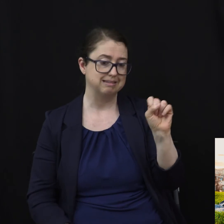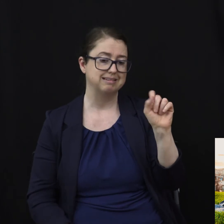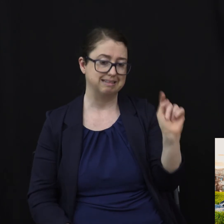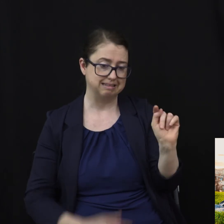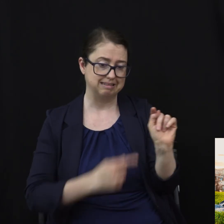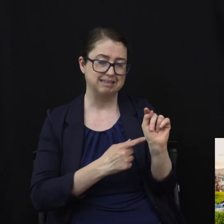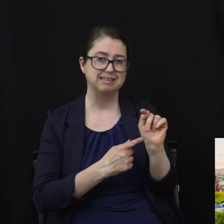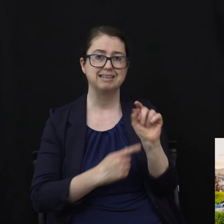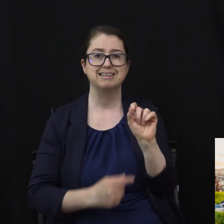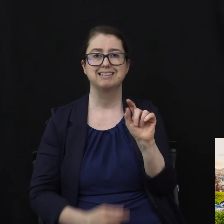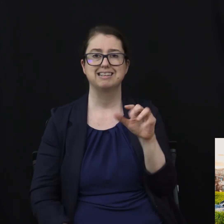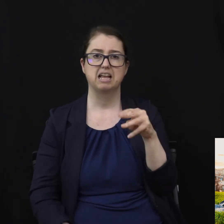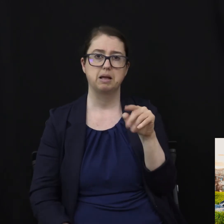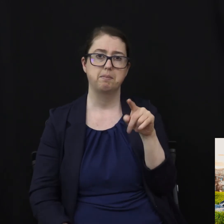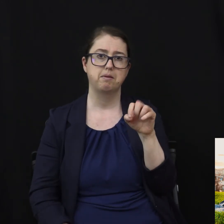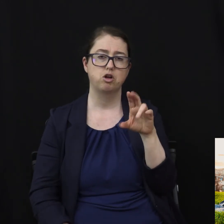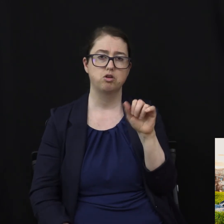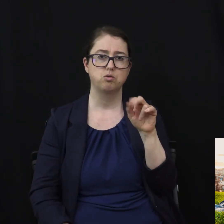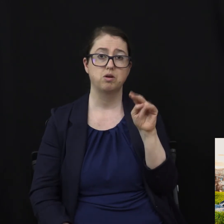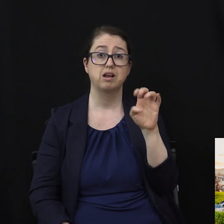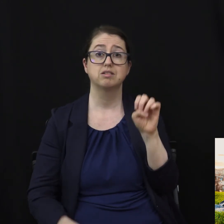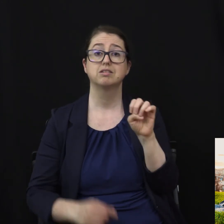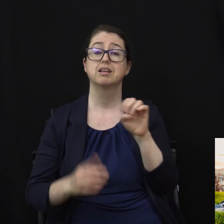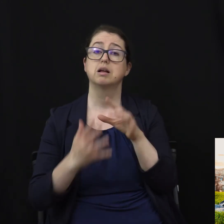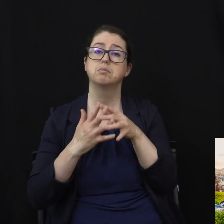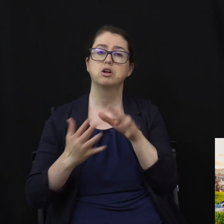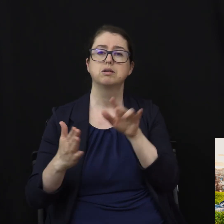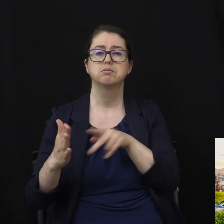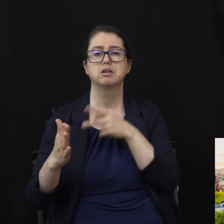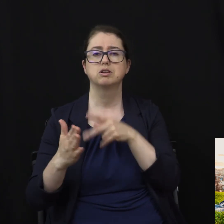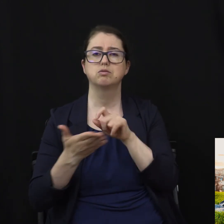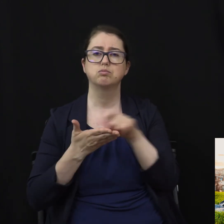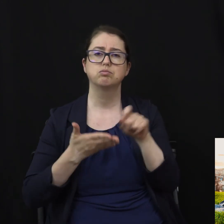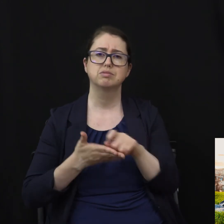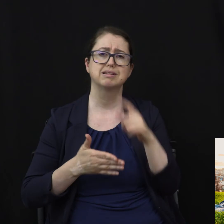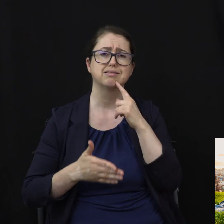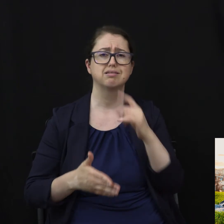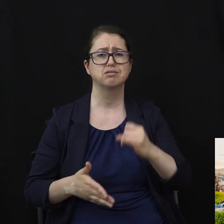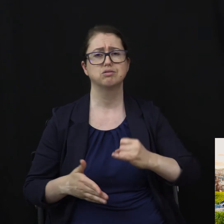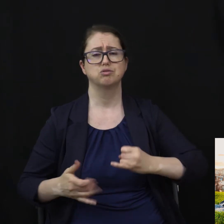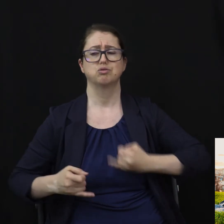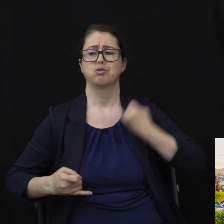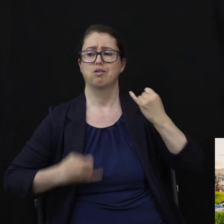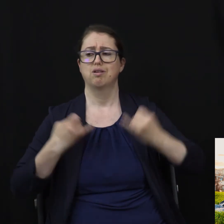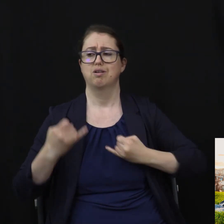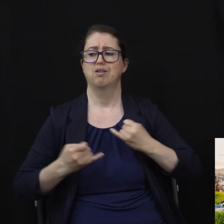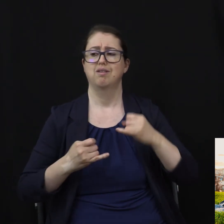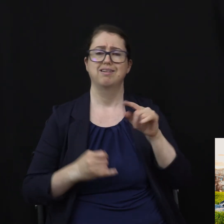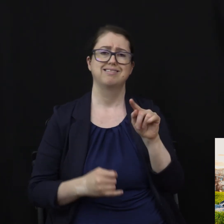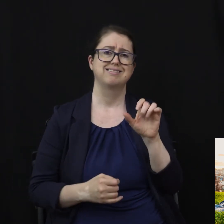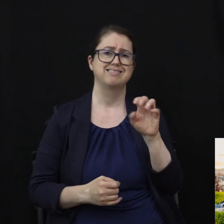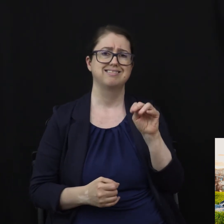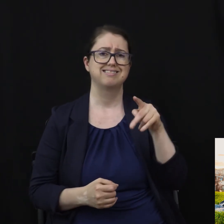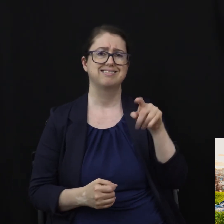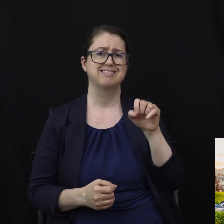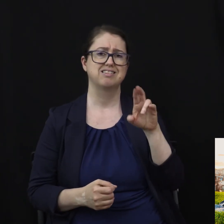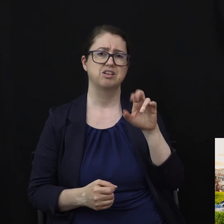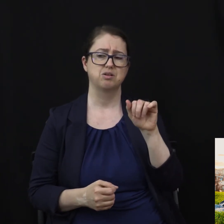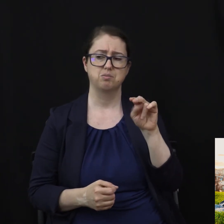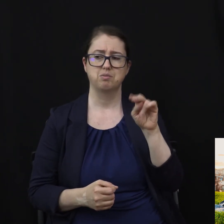Henry Longfellow said, joy, temperance, and repose slam the door on the doctor's nose. Too much of